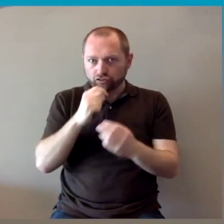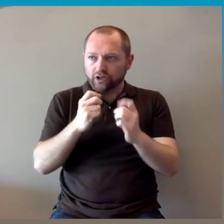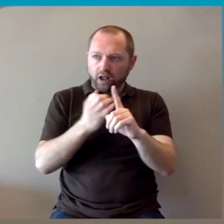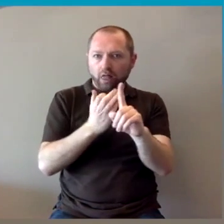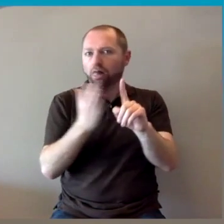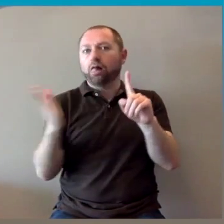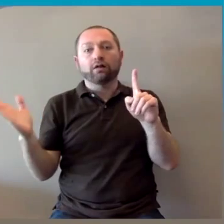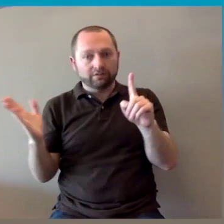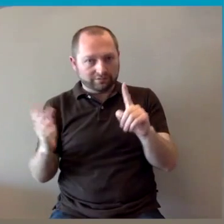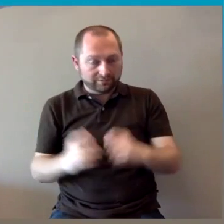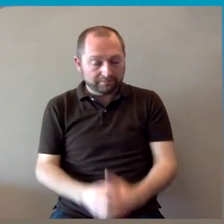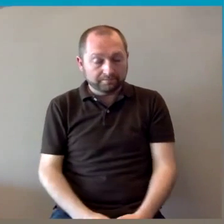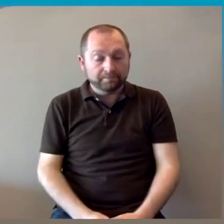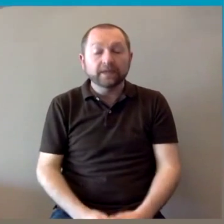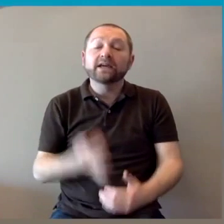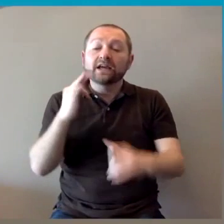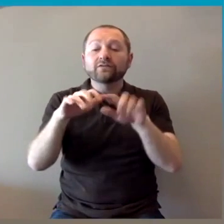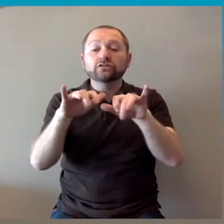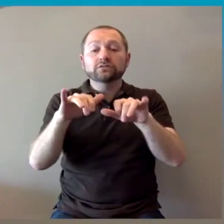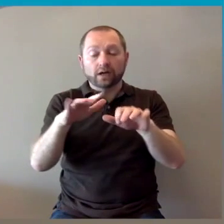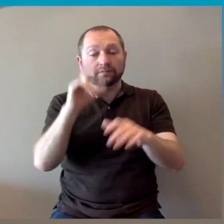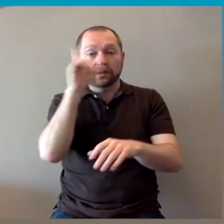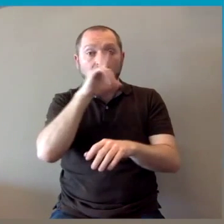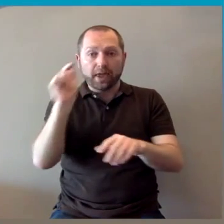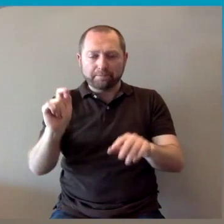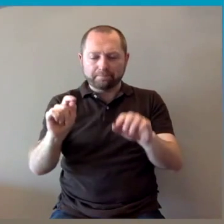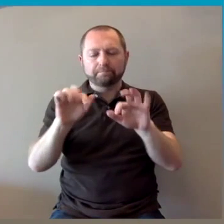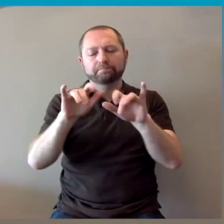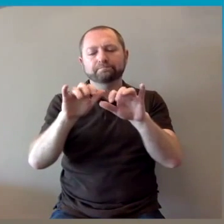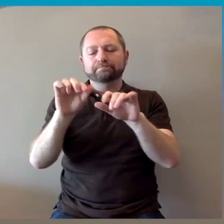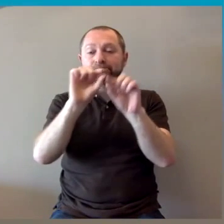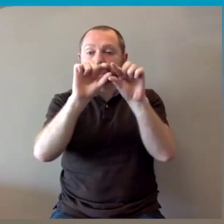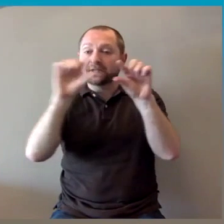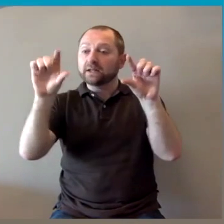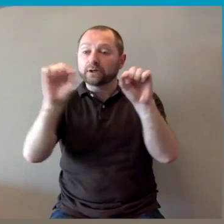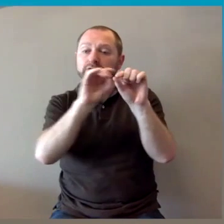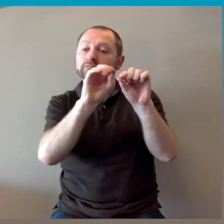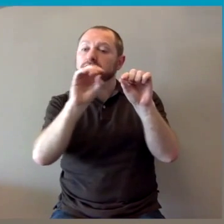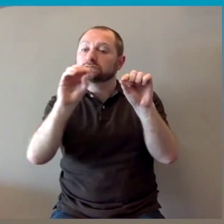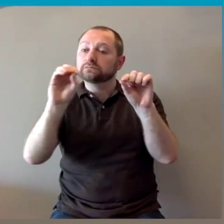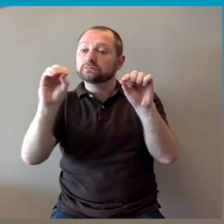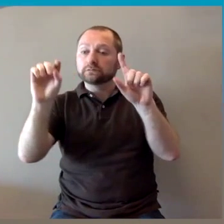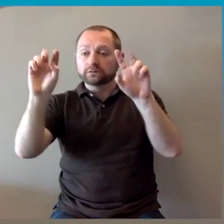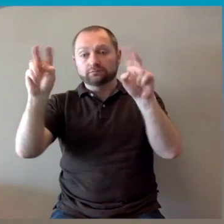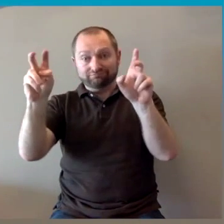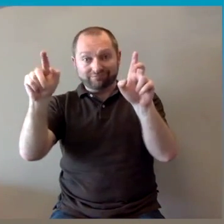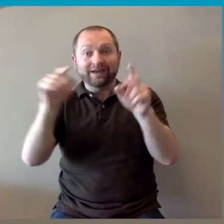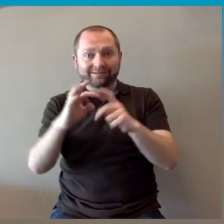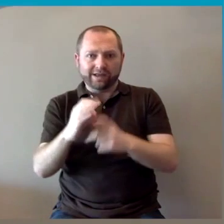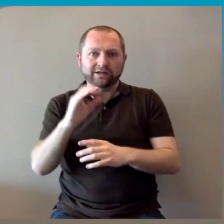irrelevant results. Once you've typed the title of the book into the OneSearch search box you click on search.